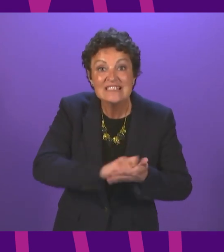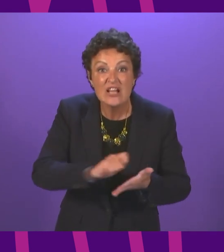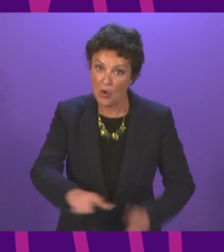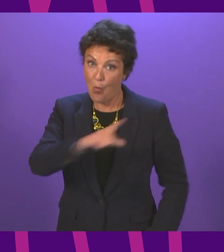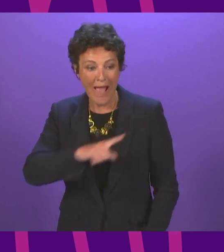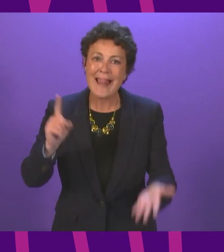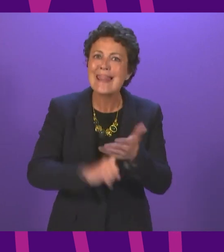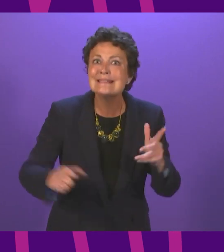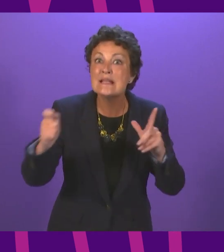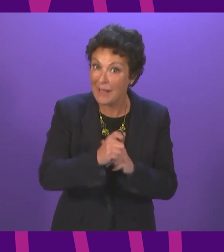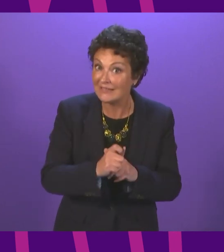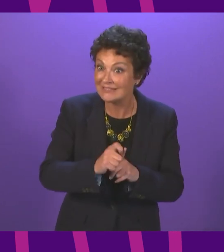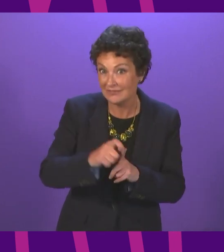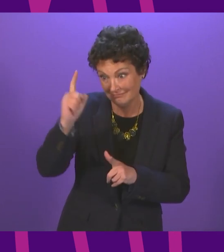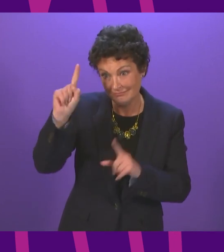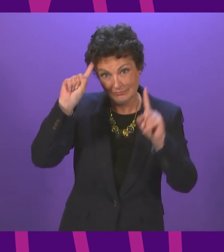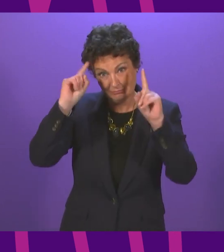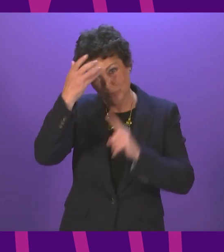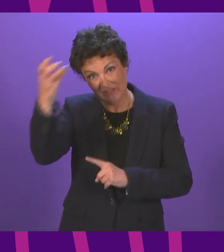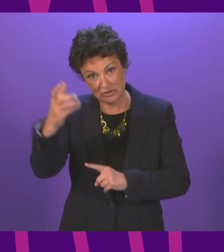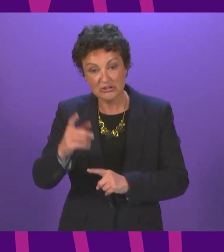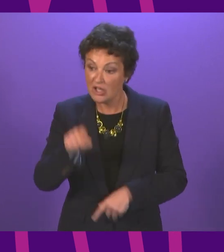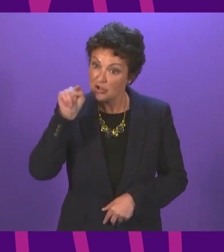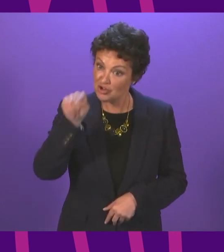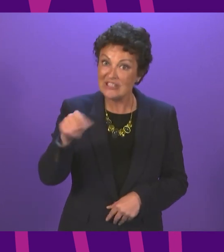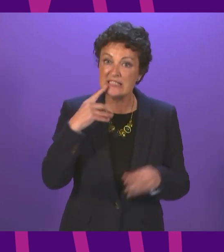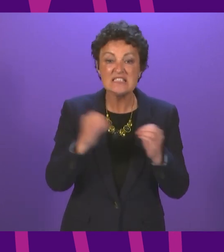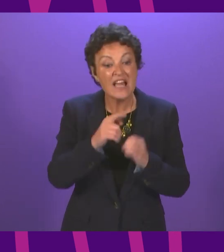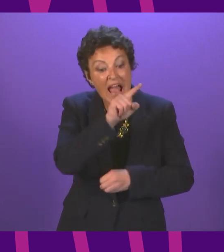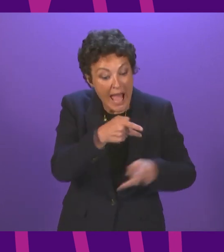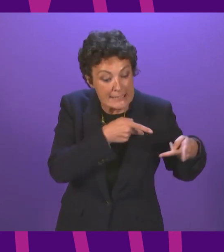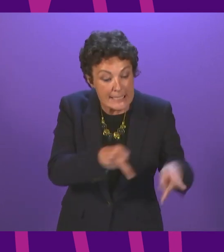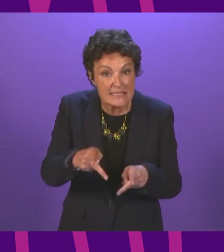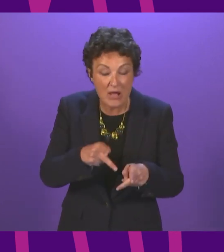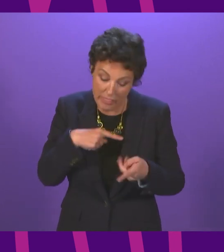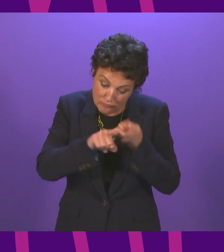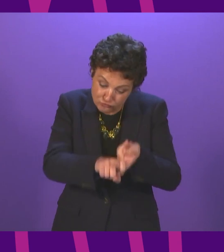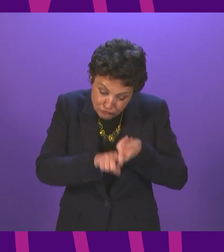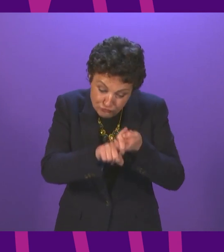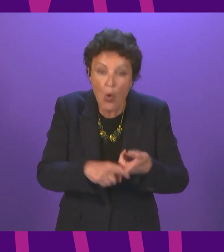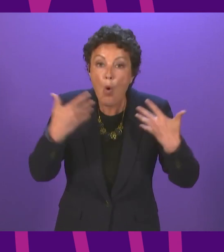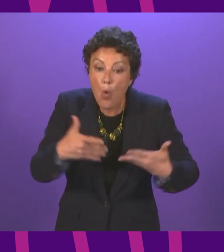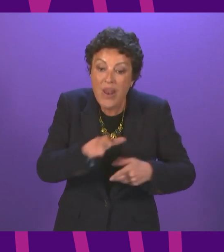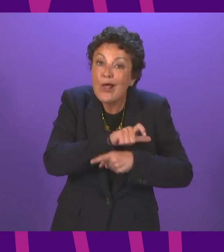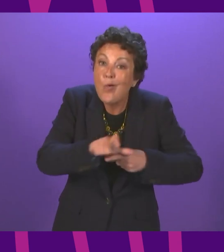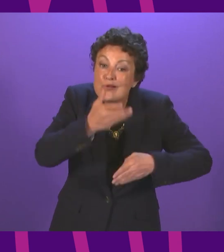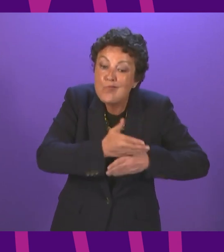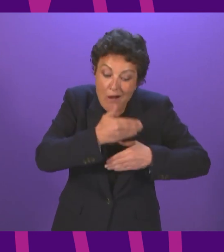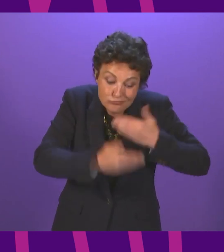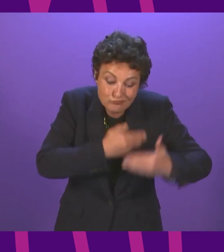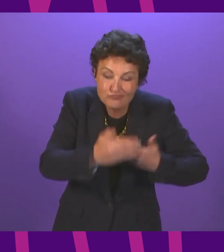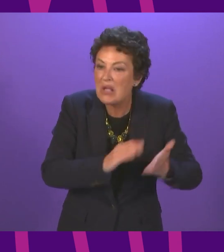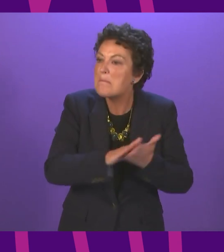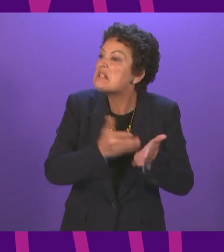Lindsay Patterson said, it is unlikely that a system that relied wholly on coursework would ever command